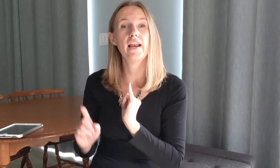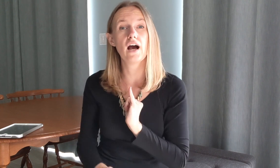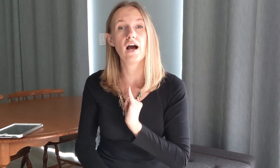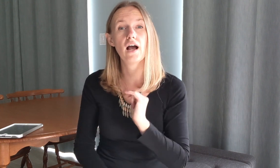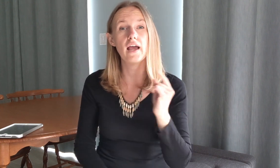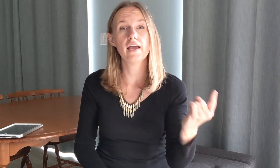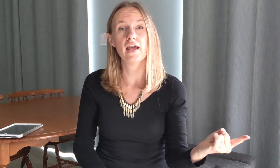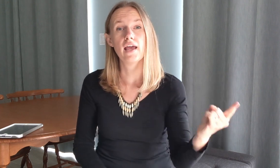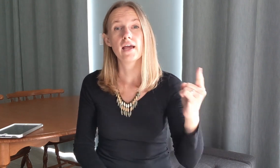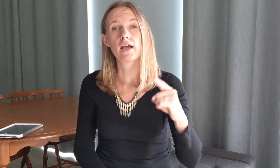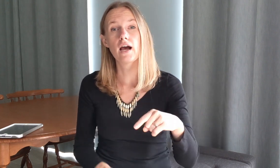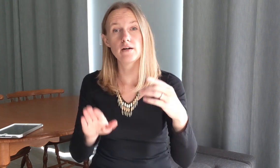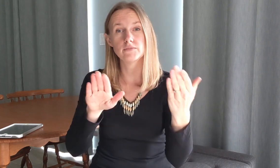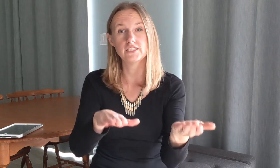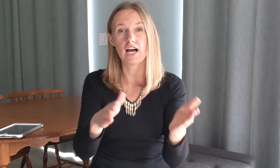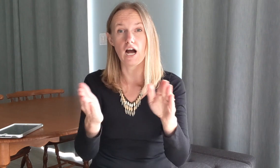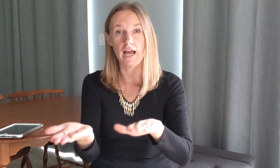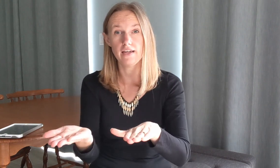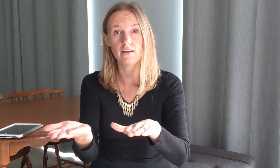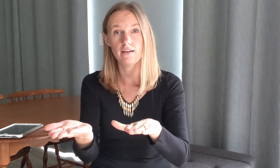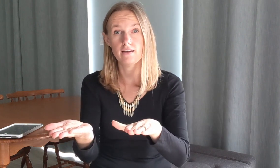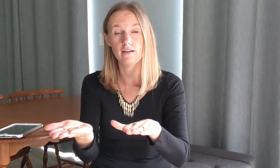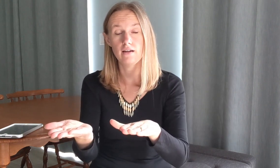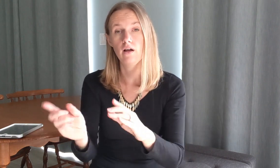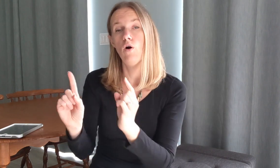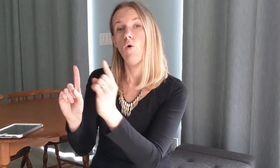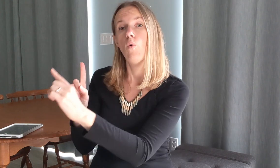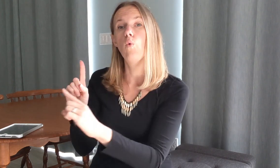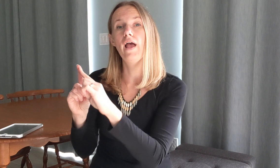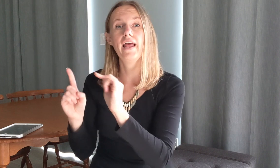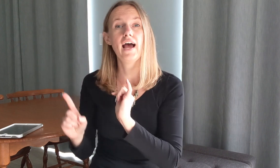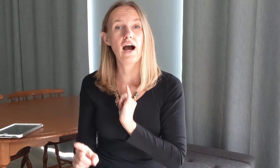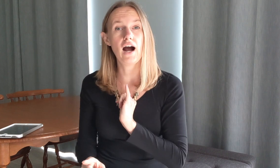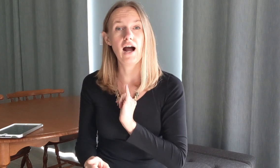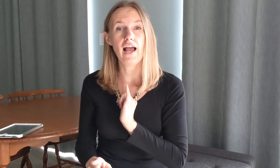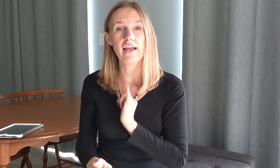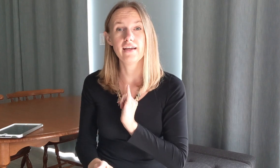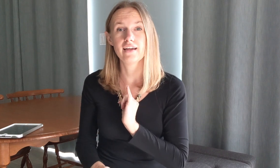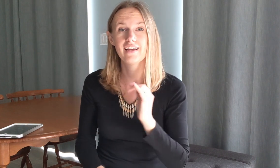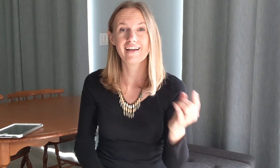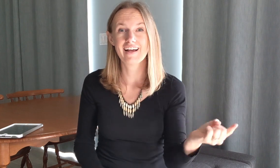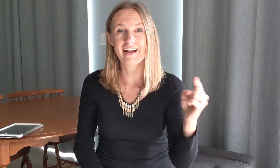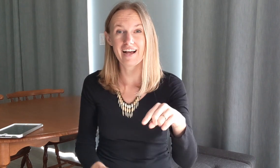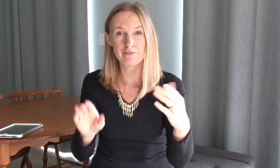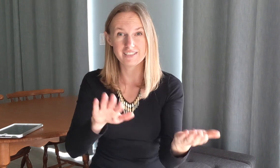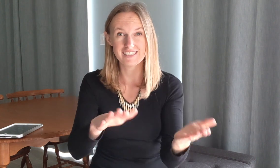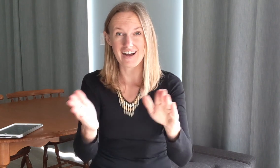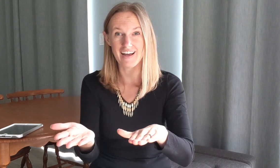I come to die when I come to die